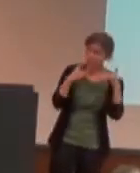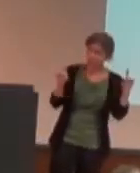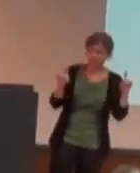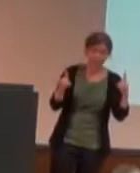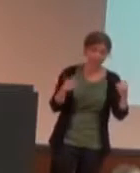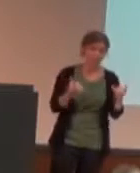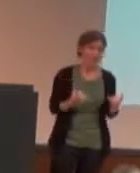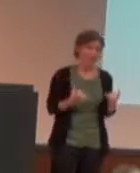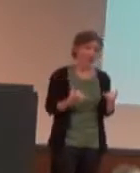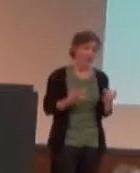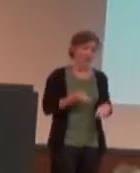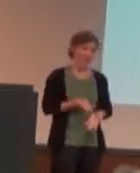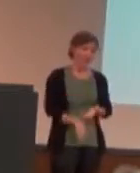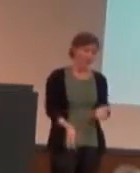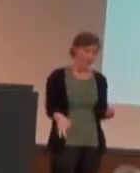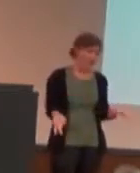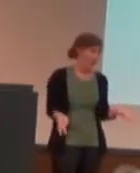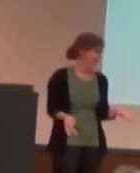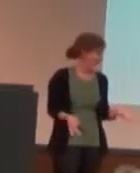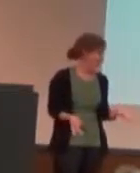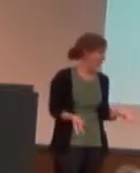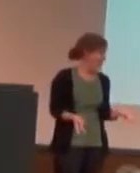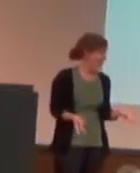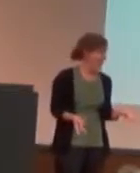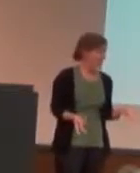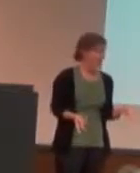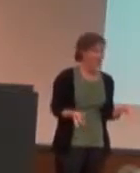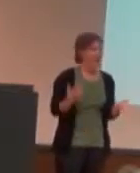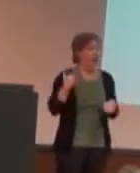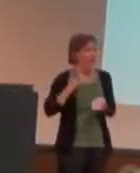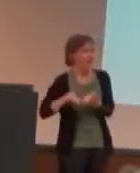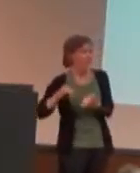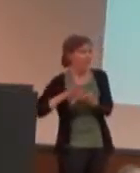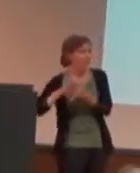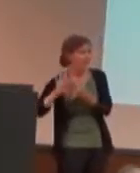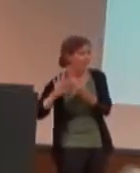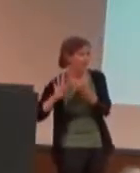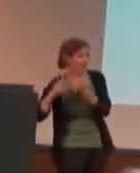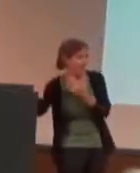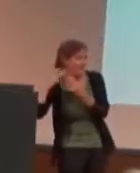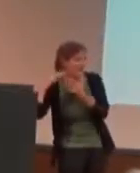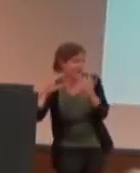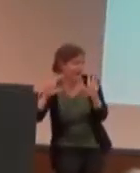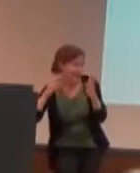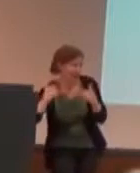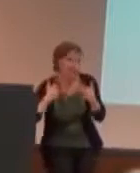I know we're going to do that. We have excuses, but yeah.